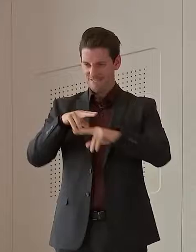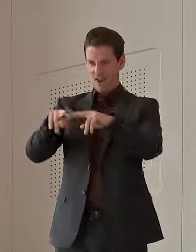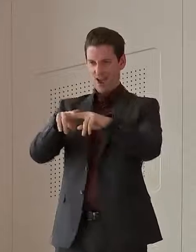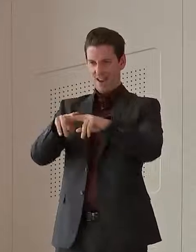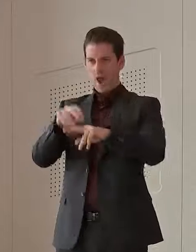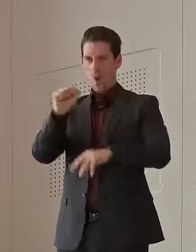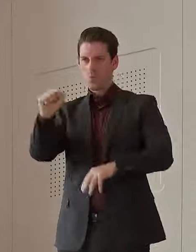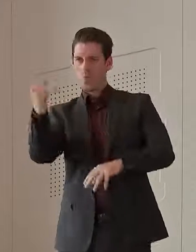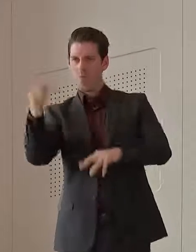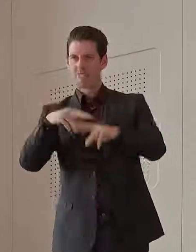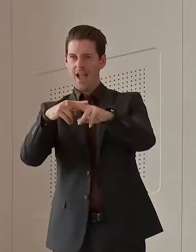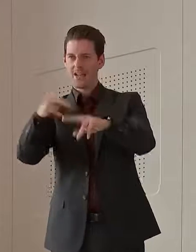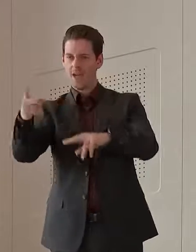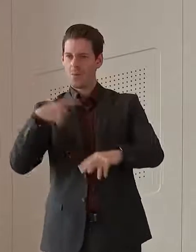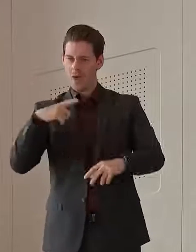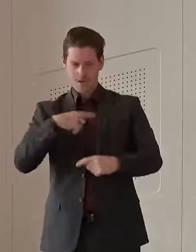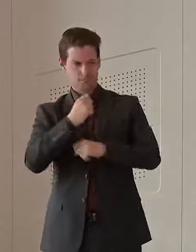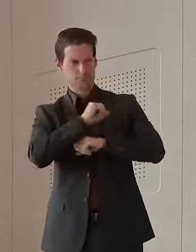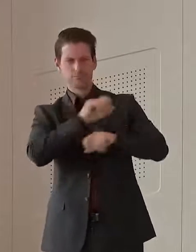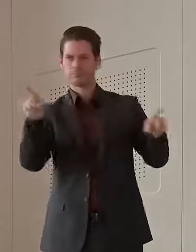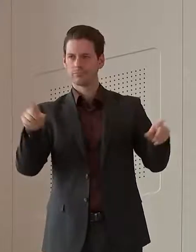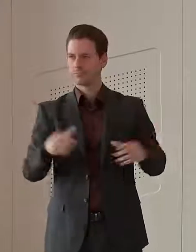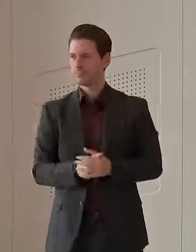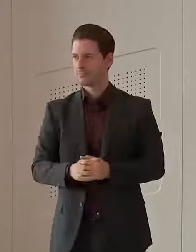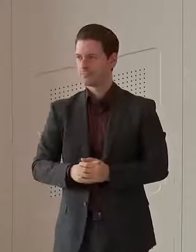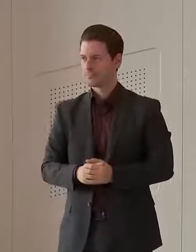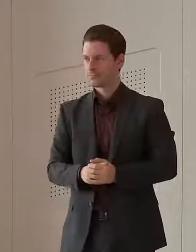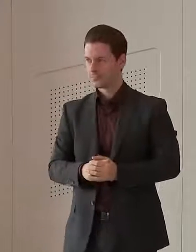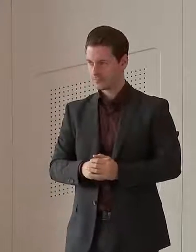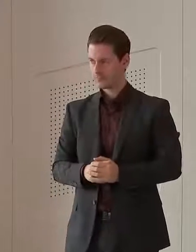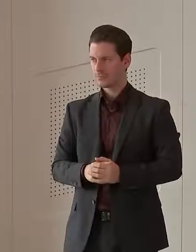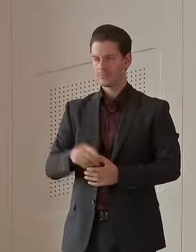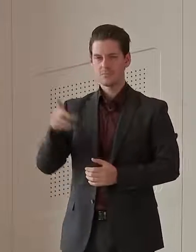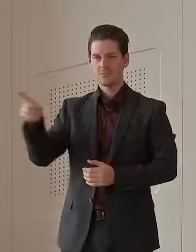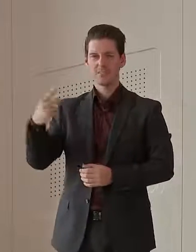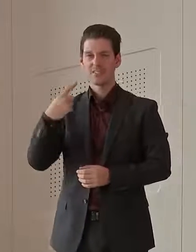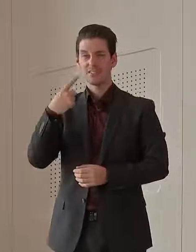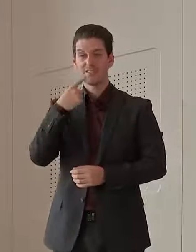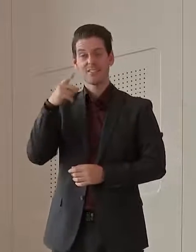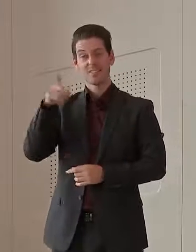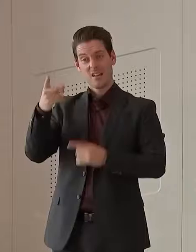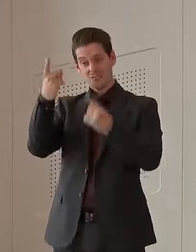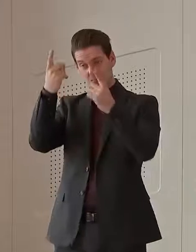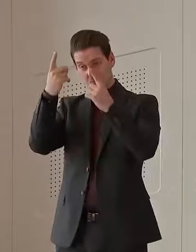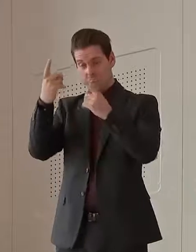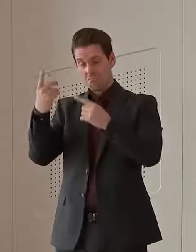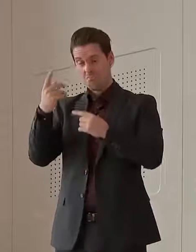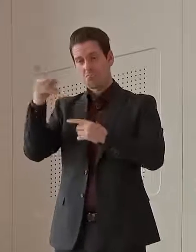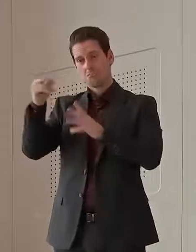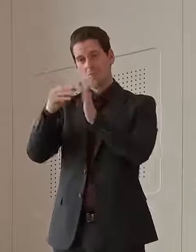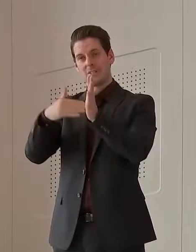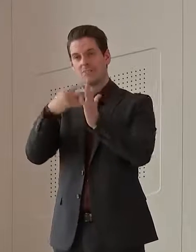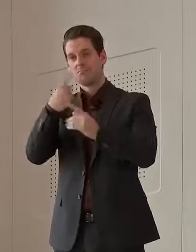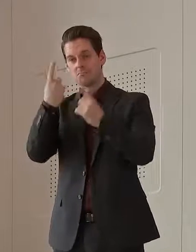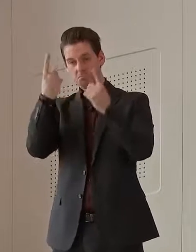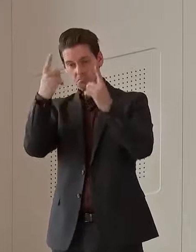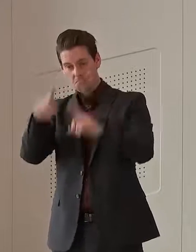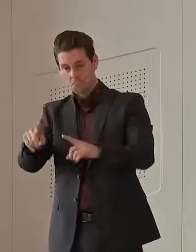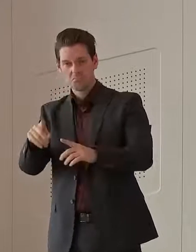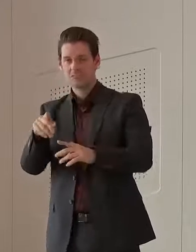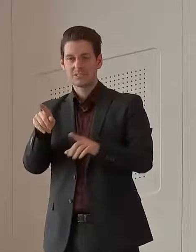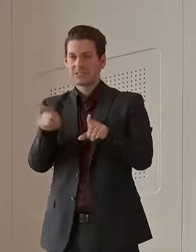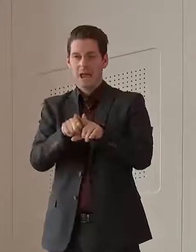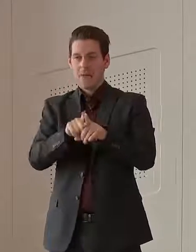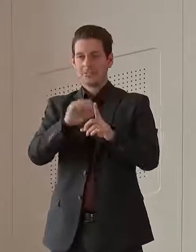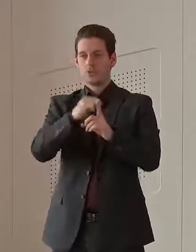He's indicated, Premier, that doesn't impact on potentially what will happen. I mean, are you worried about how hospitals here will